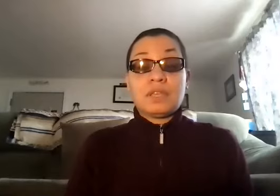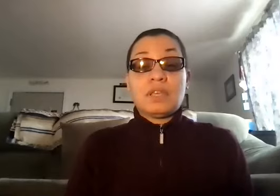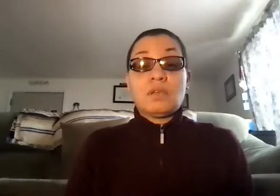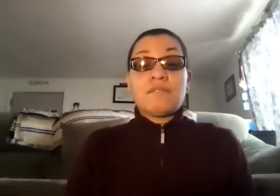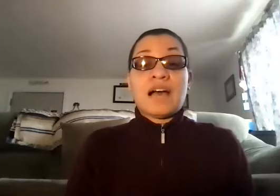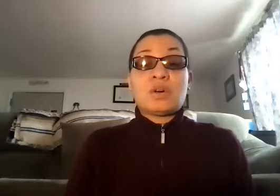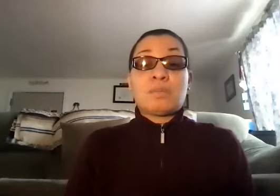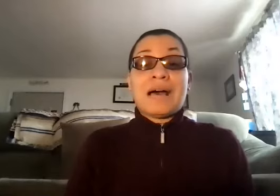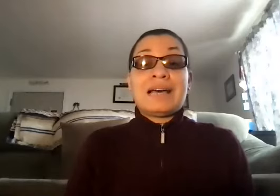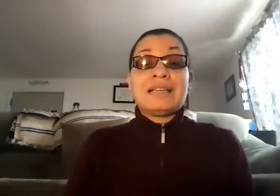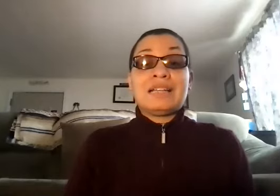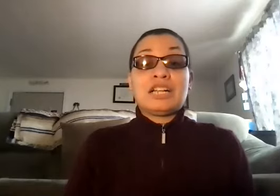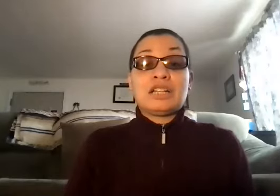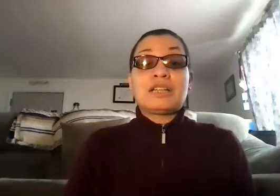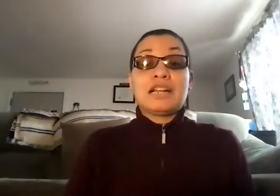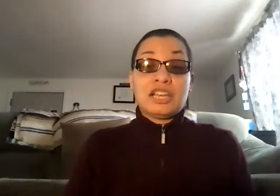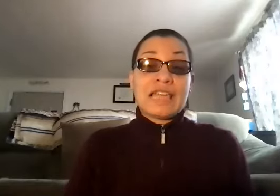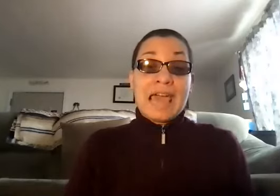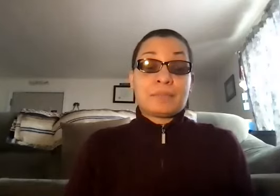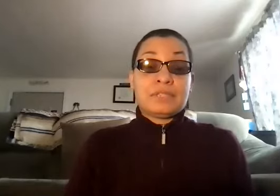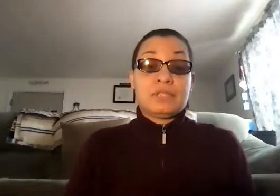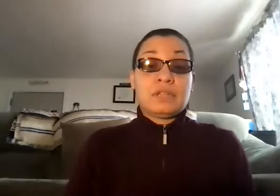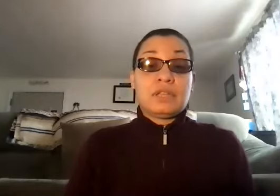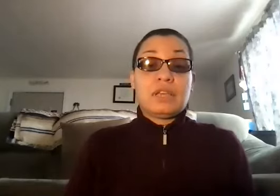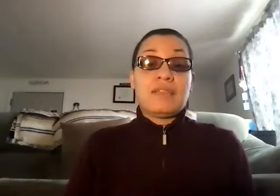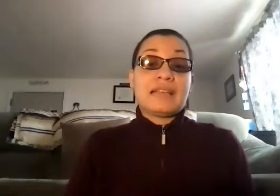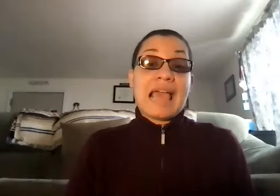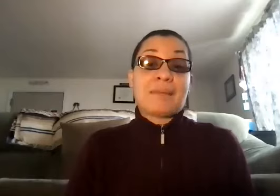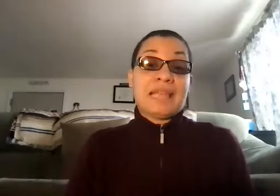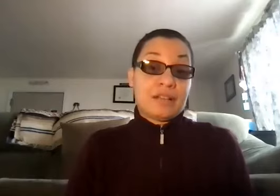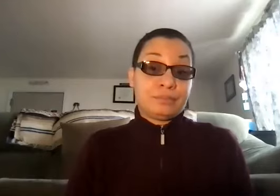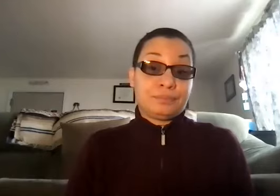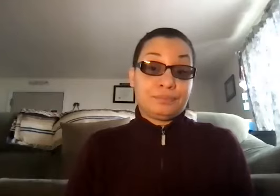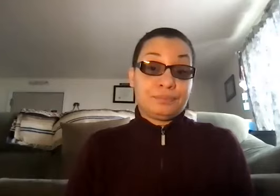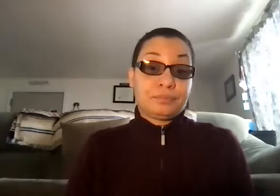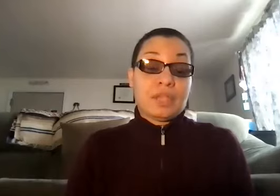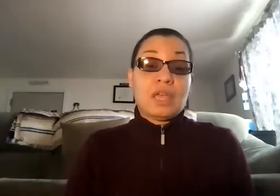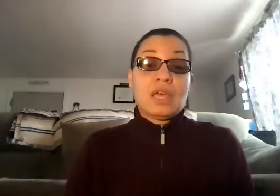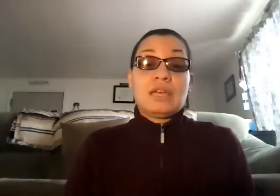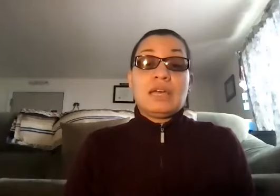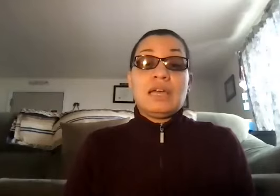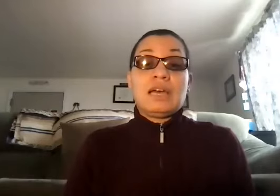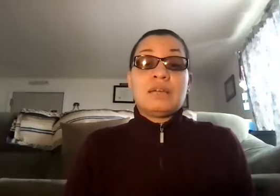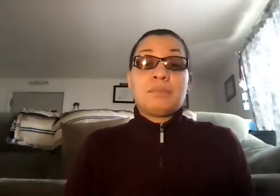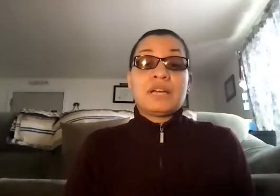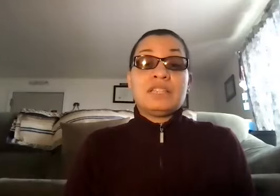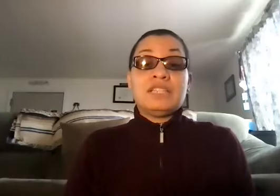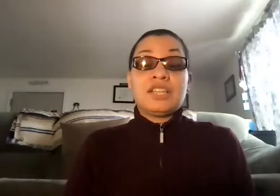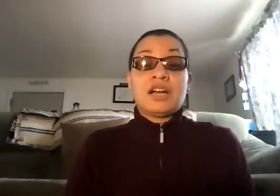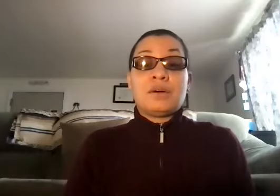followed by clear caption and then cap tell. And because these are